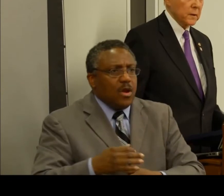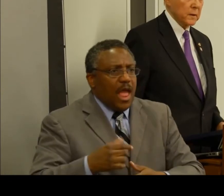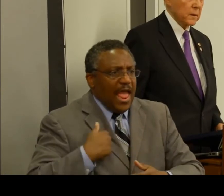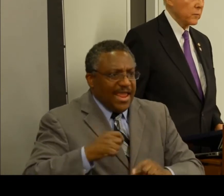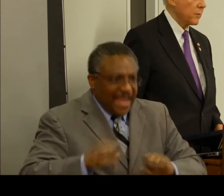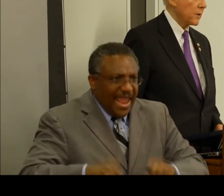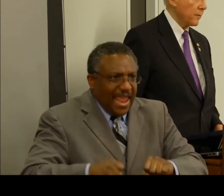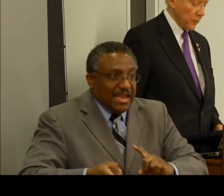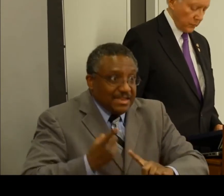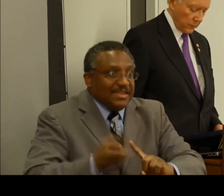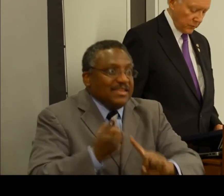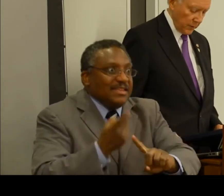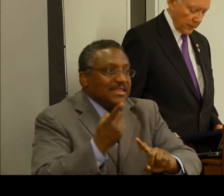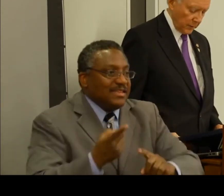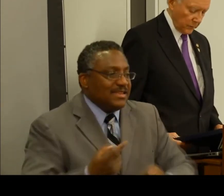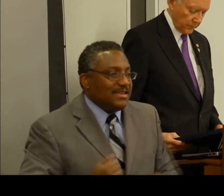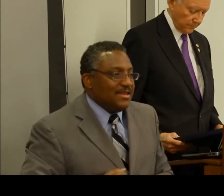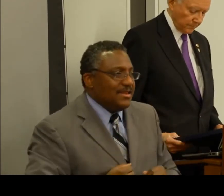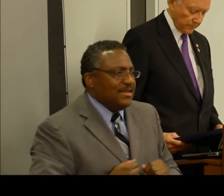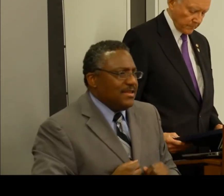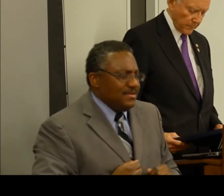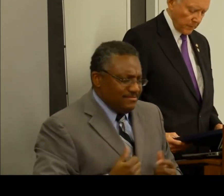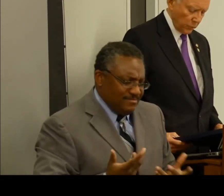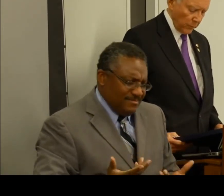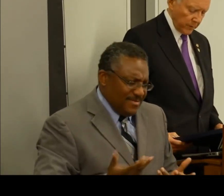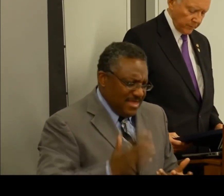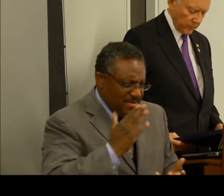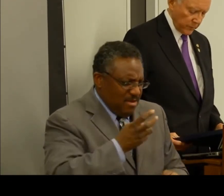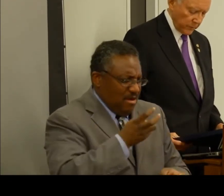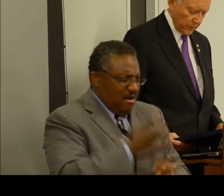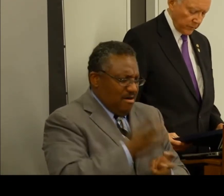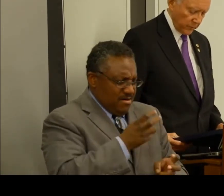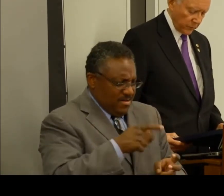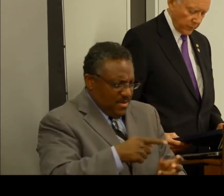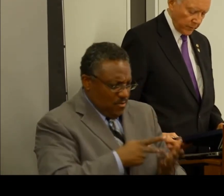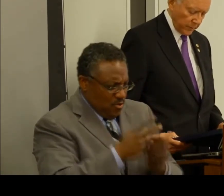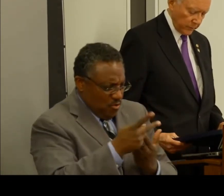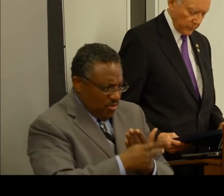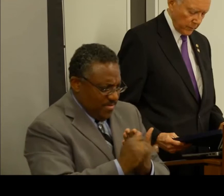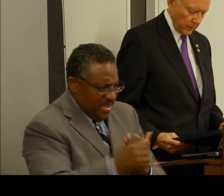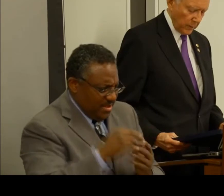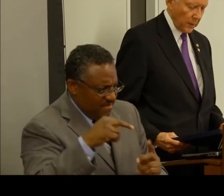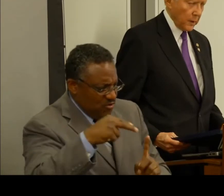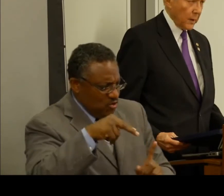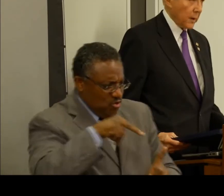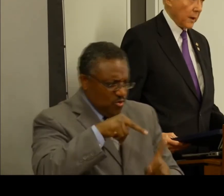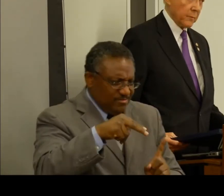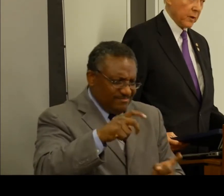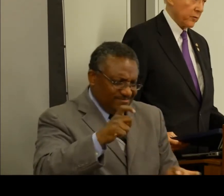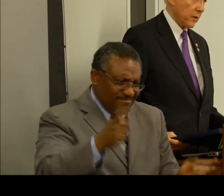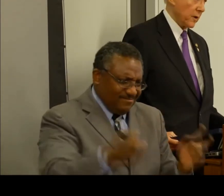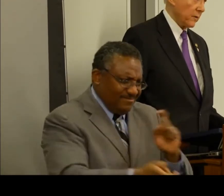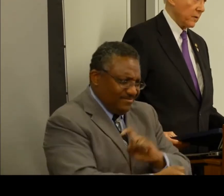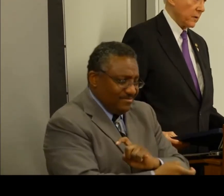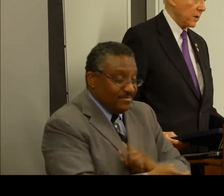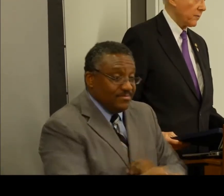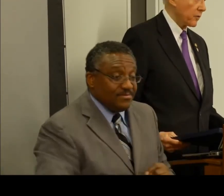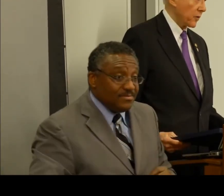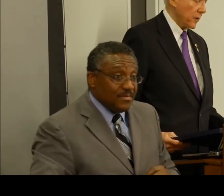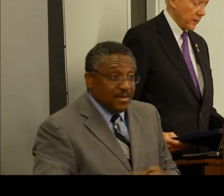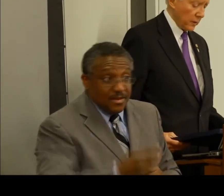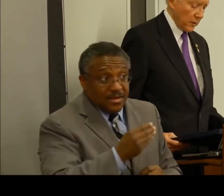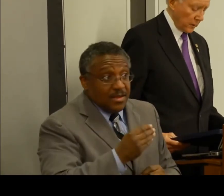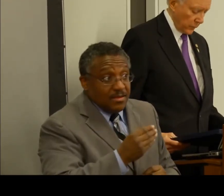Clearly, it would be difficult to change, it will be difficult to change this orientation, and I'm not so naive